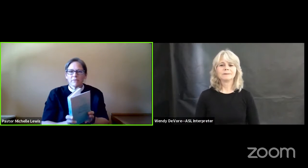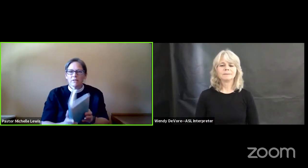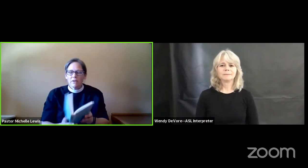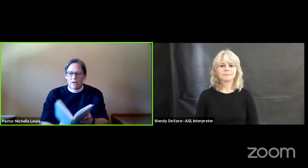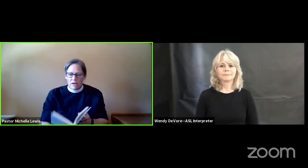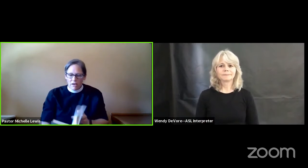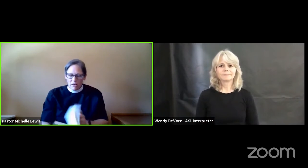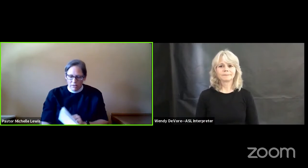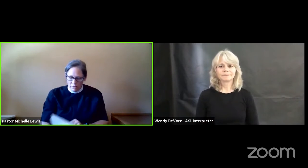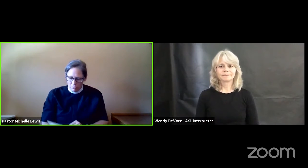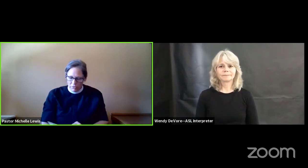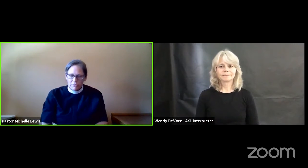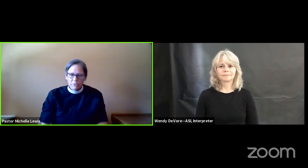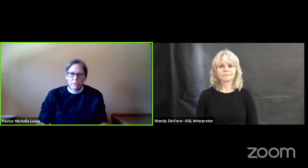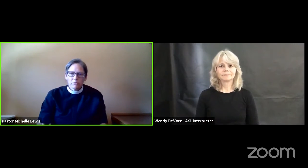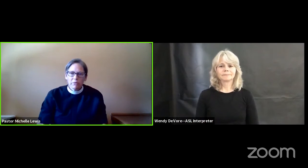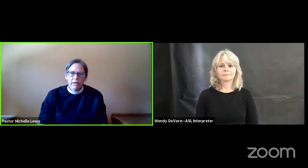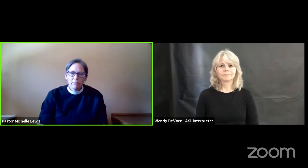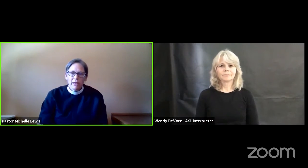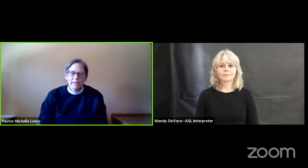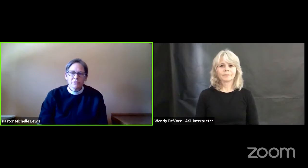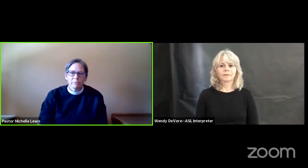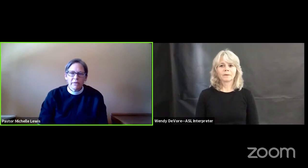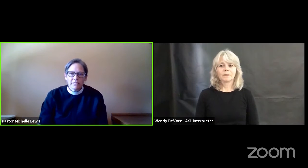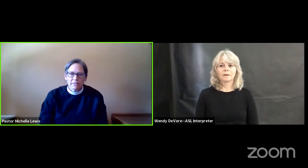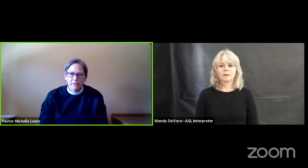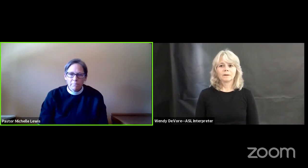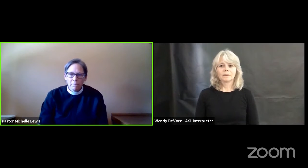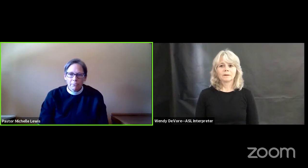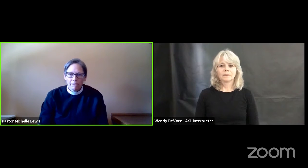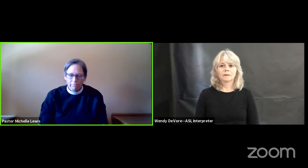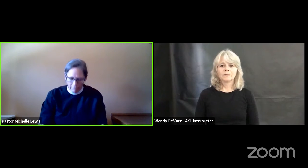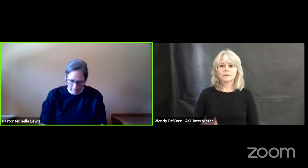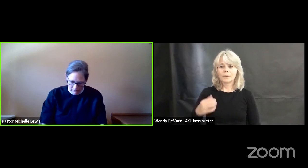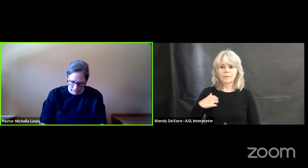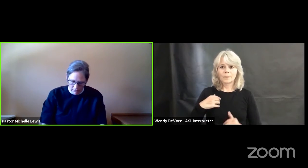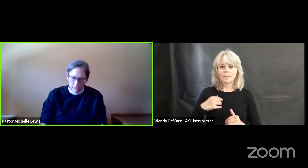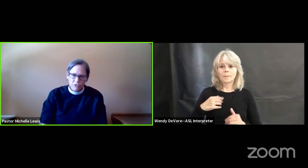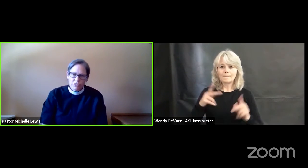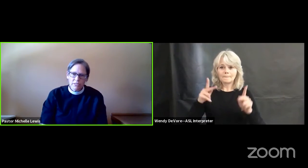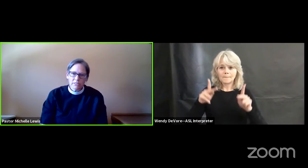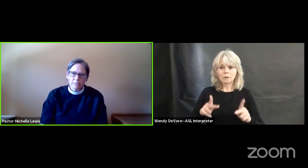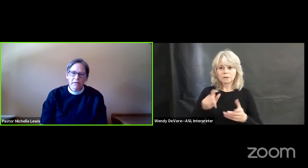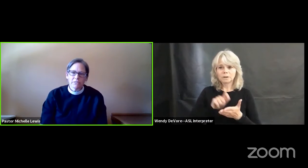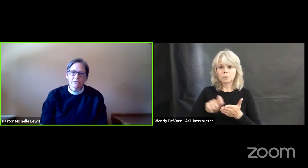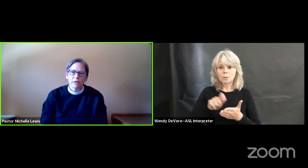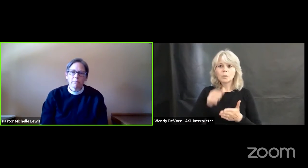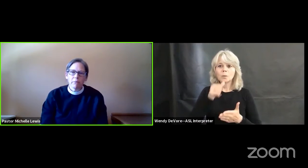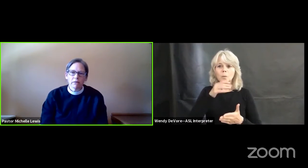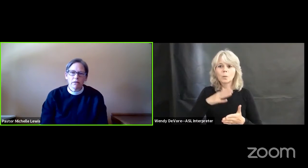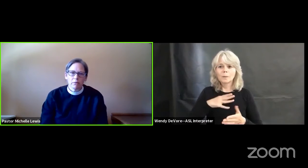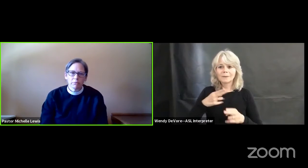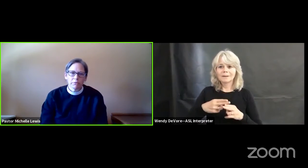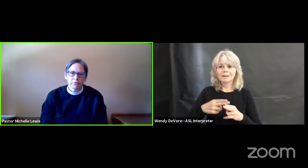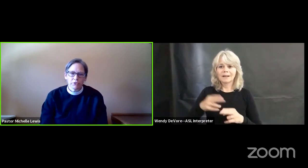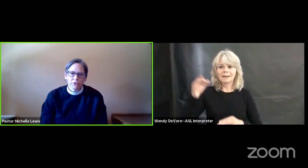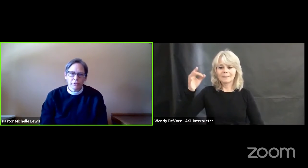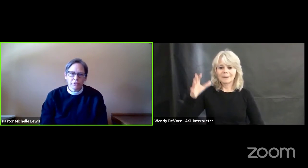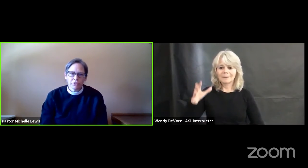the book was written by Pastor Mehta and she is a pastor at Bethlehem Lutheran Church